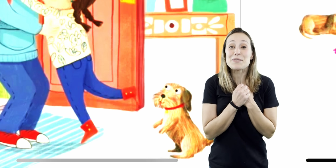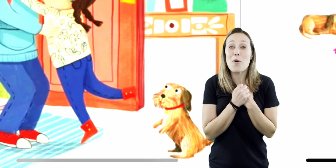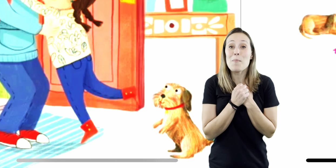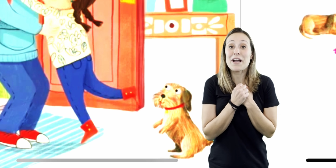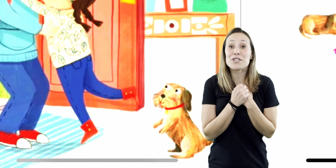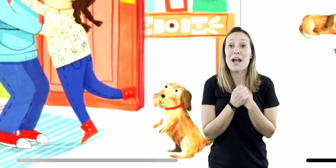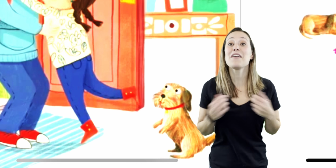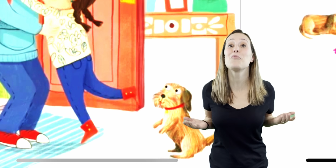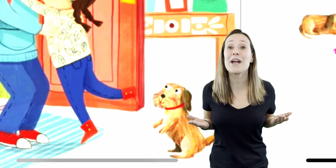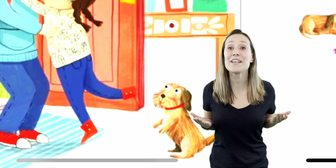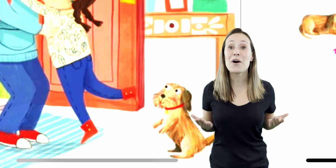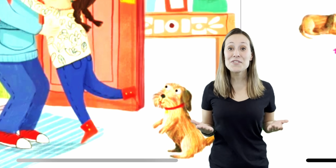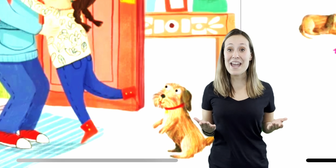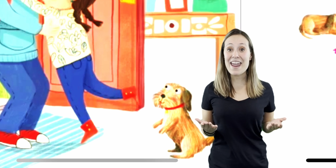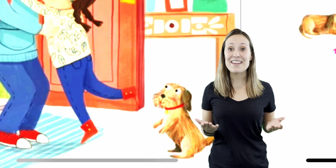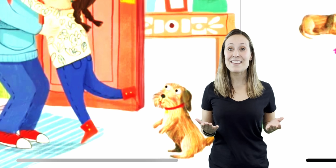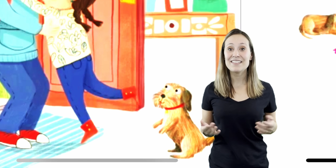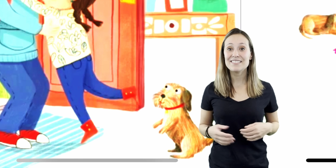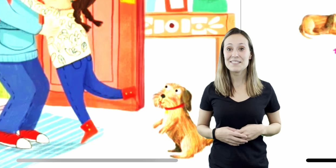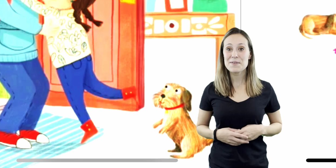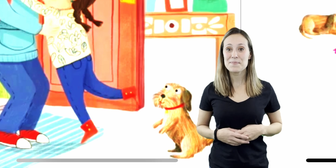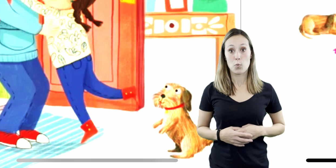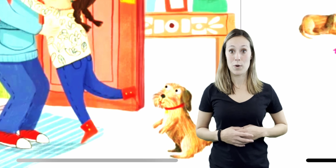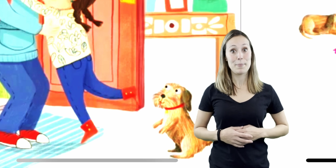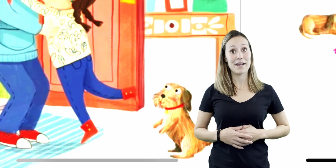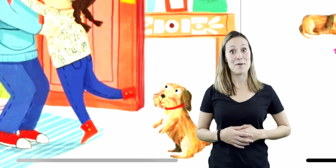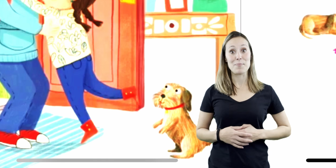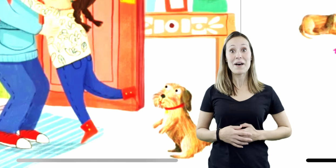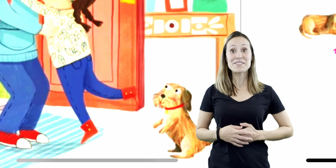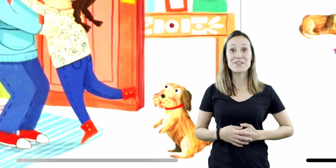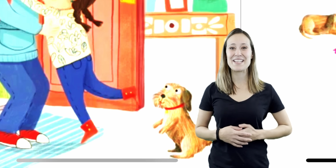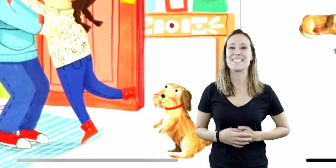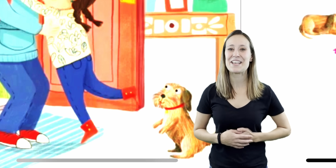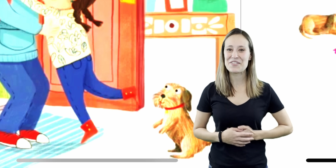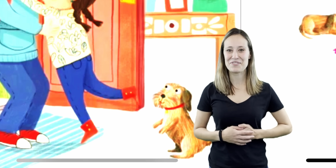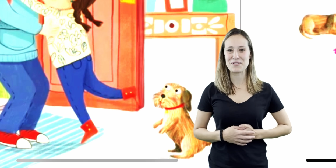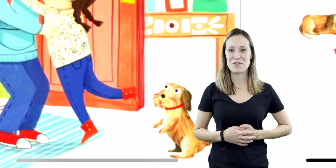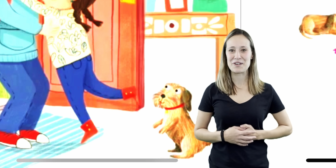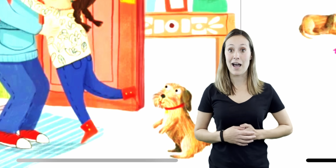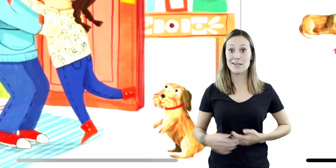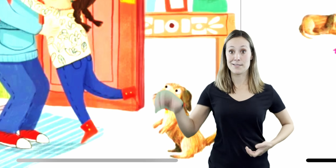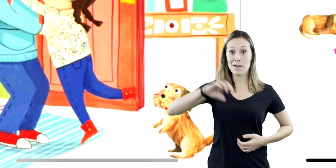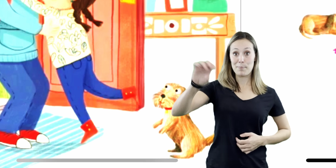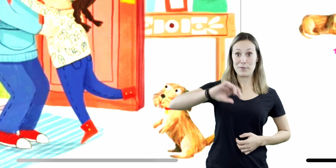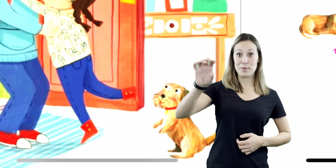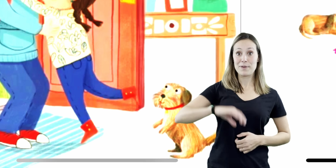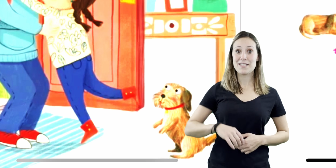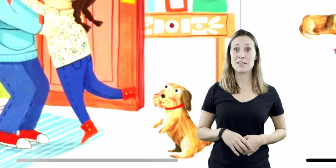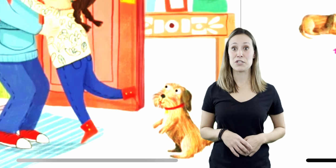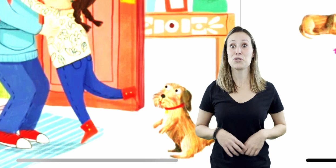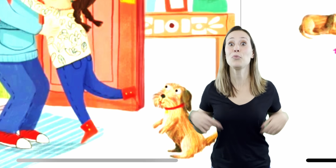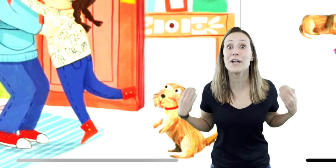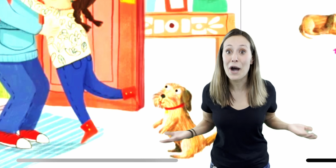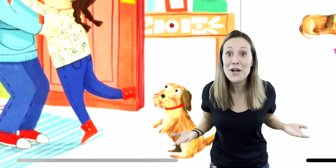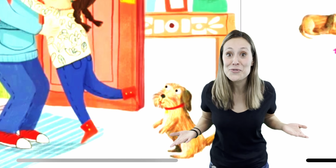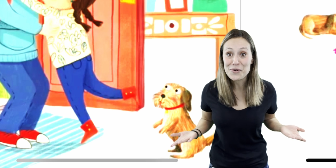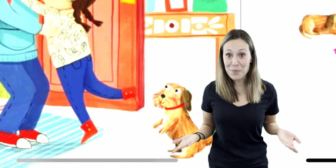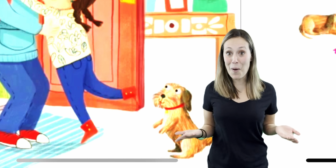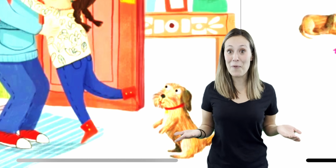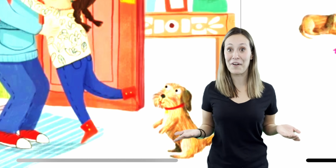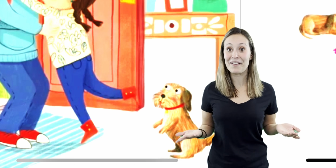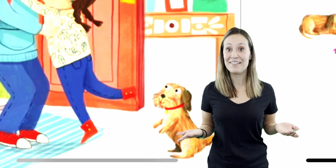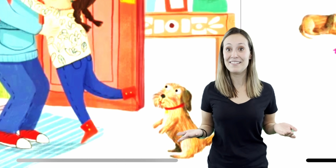I missed him so much. I waited all day. Yay! We pick out a puzzle and sit on the floor. I dump out the pieces 300